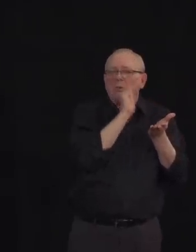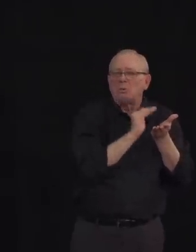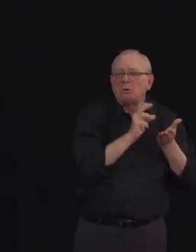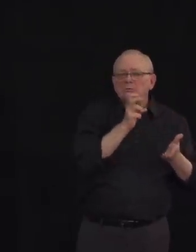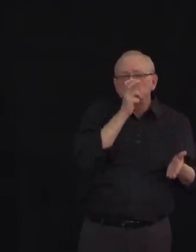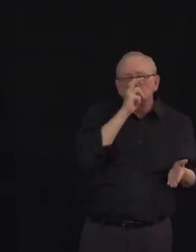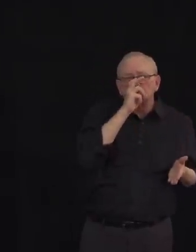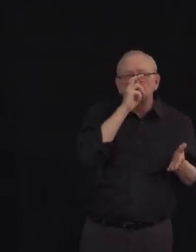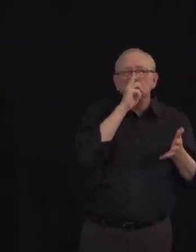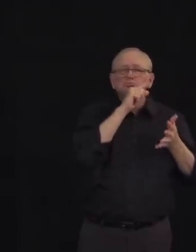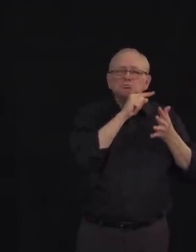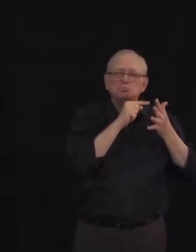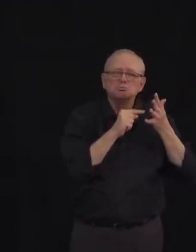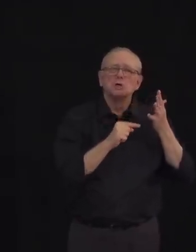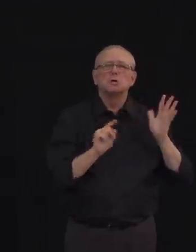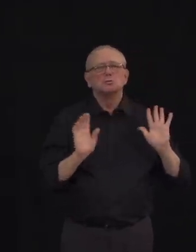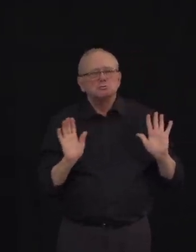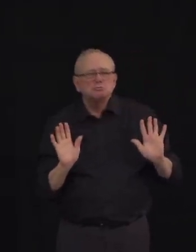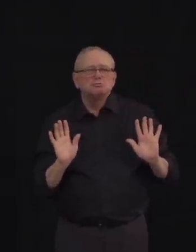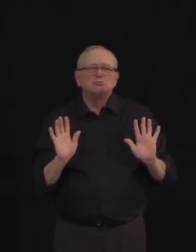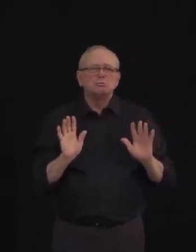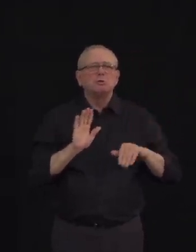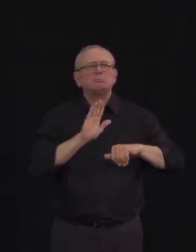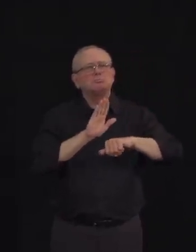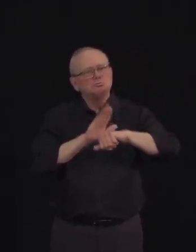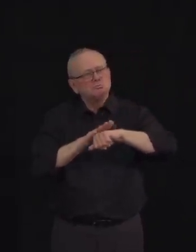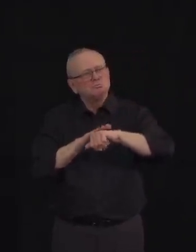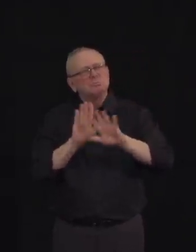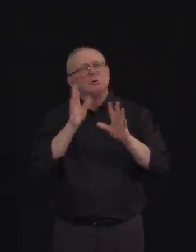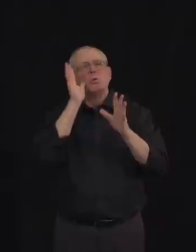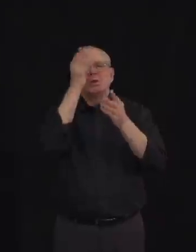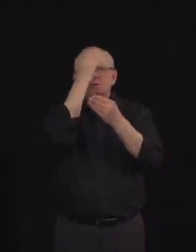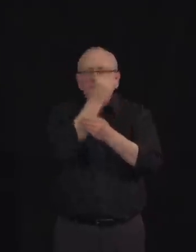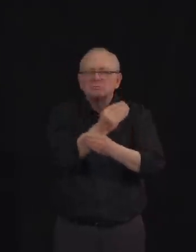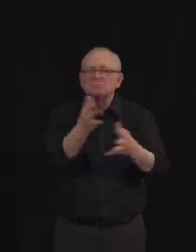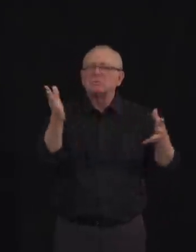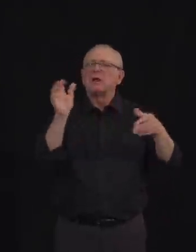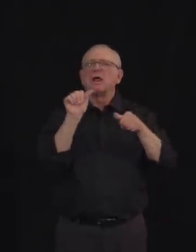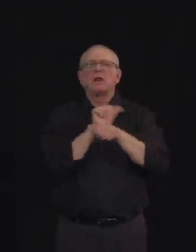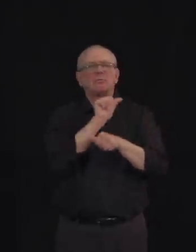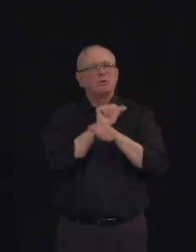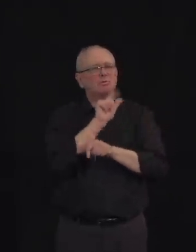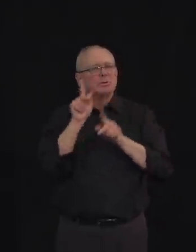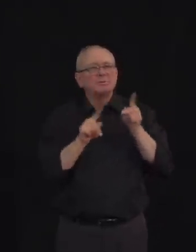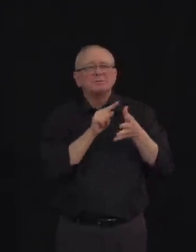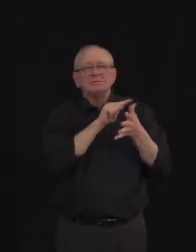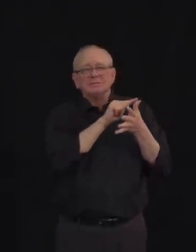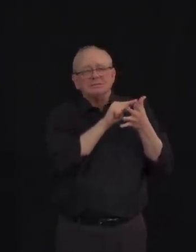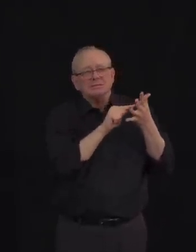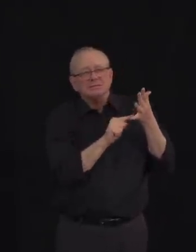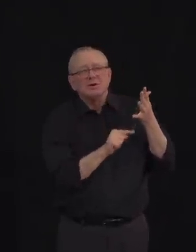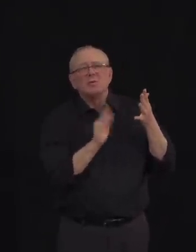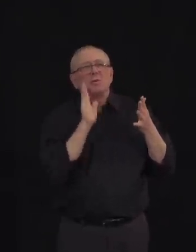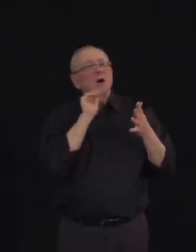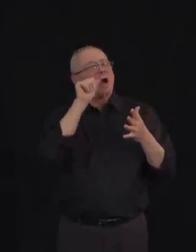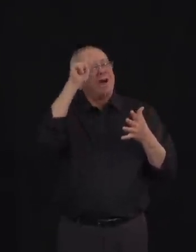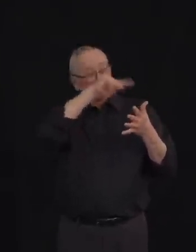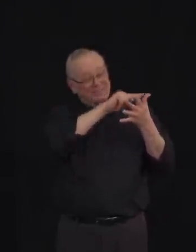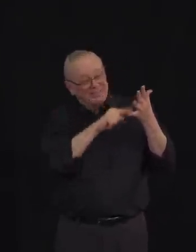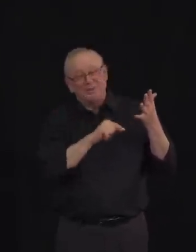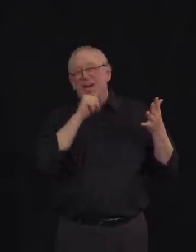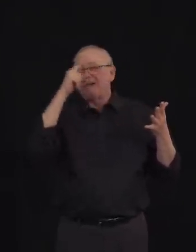a several week period. So I want to assure Albertans that these restrictions, again, will not be in place forever.